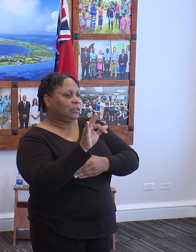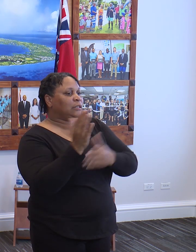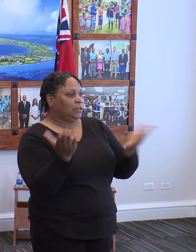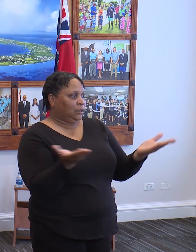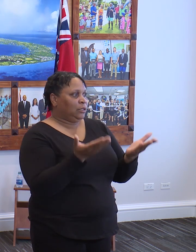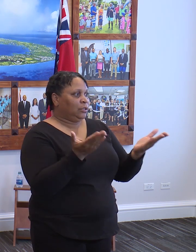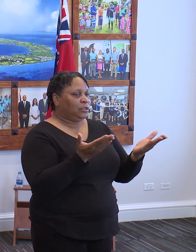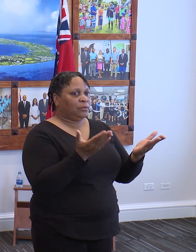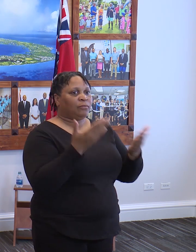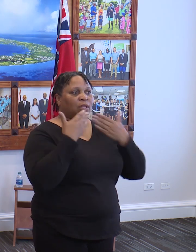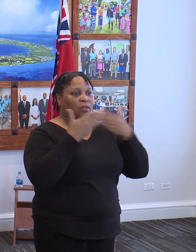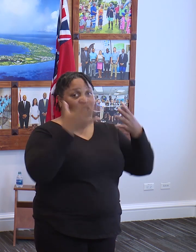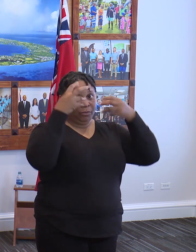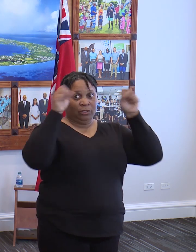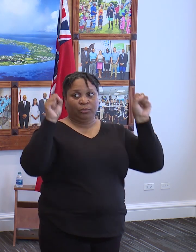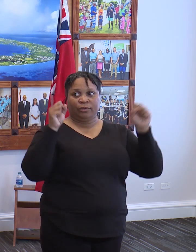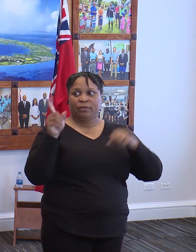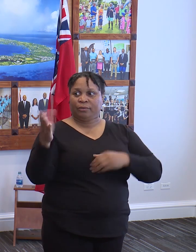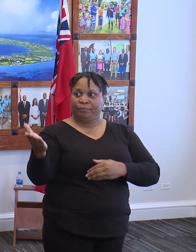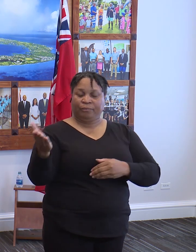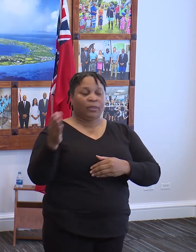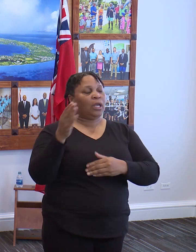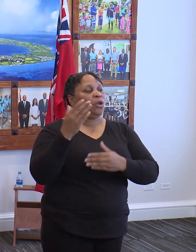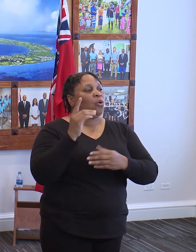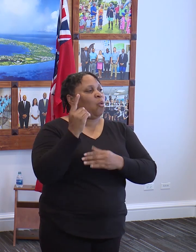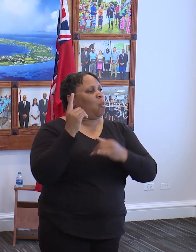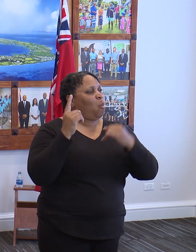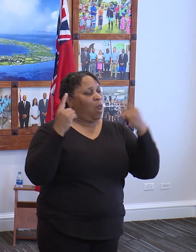Any problem? Any further questions? Go ahead.